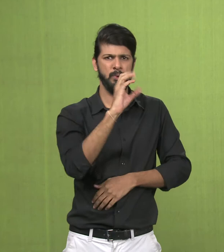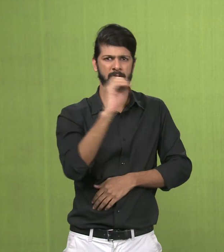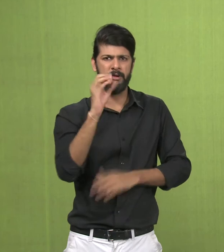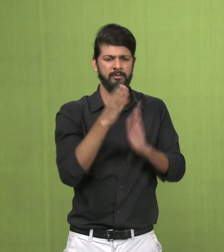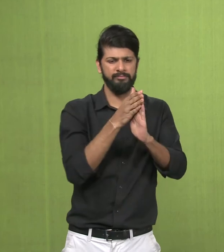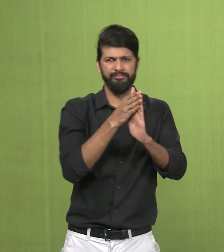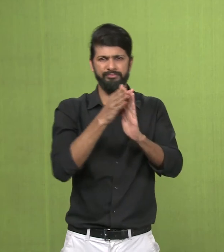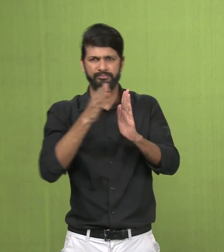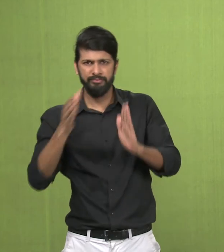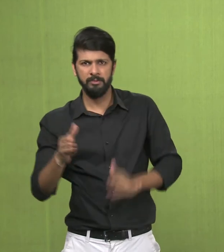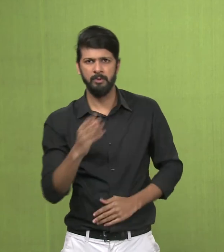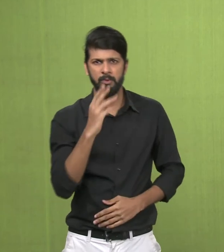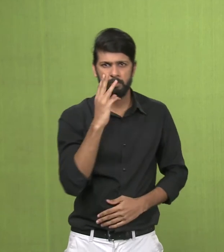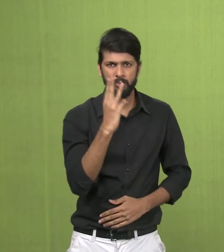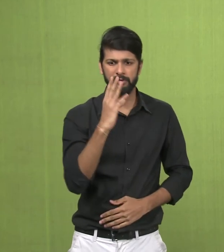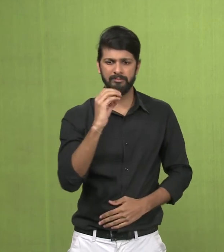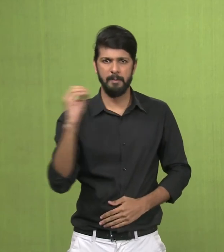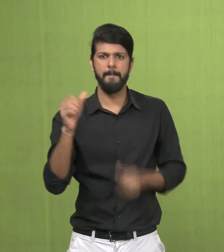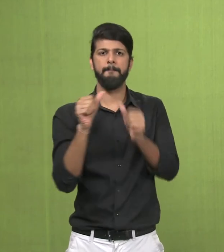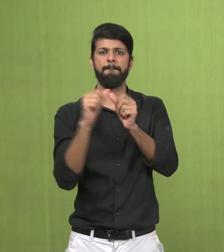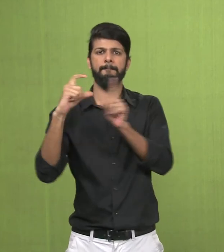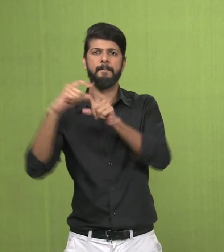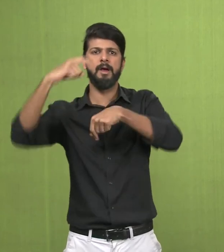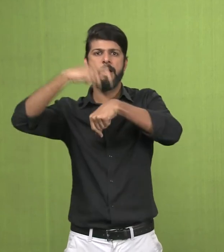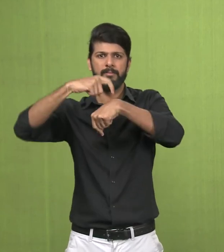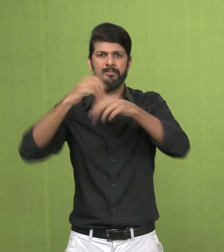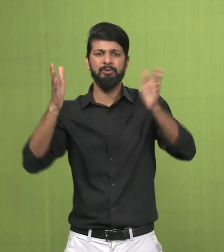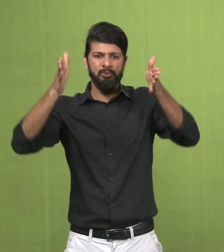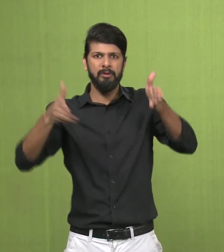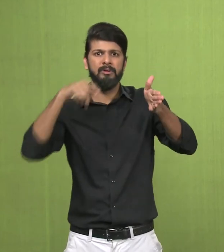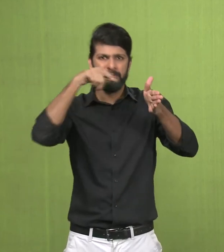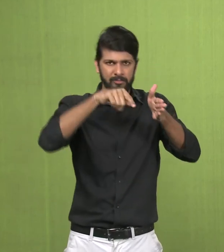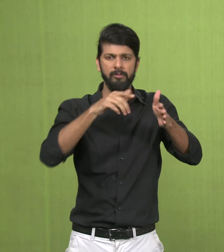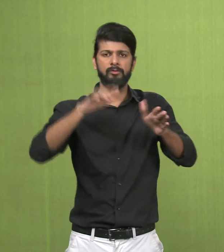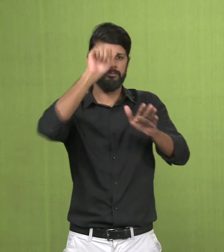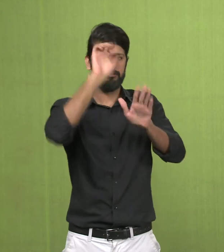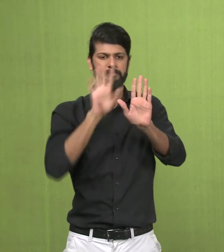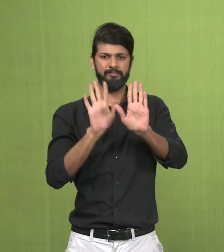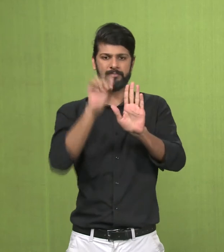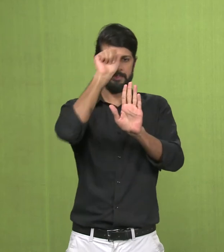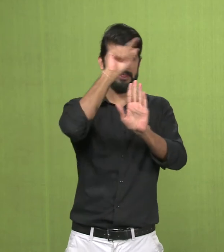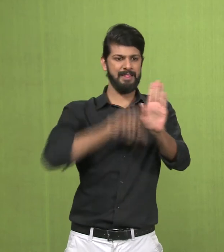The Kushan dynasty thrived between the 1st to the 3rd century AD